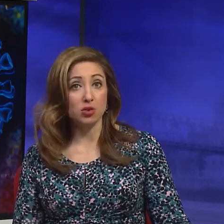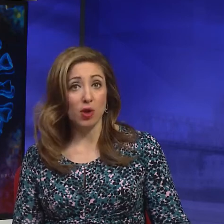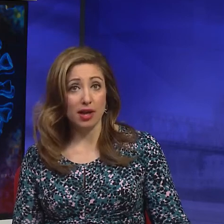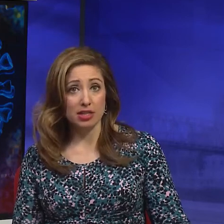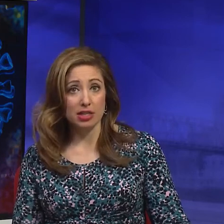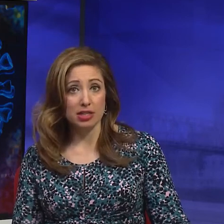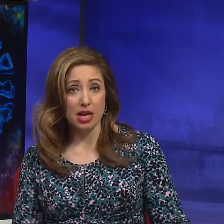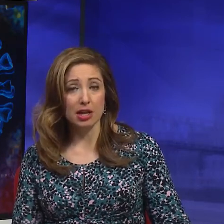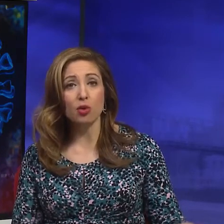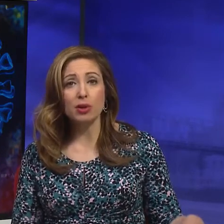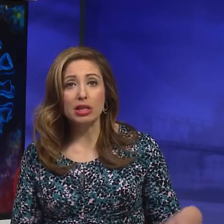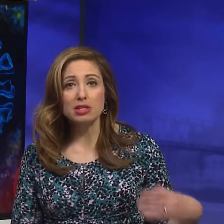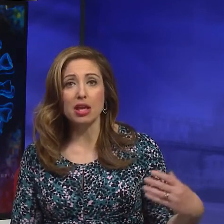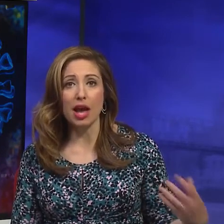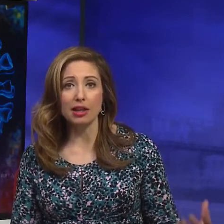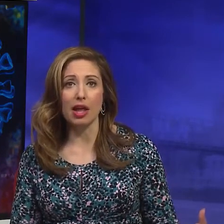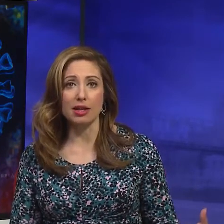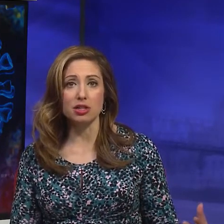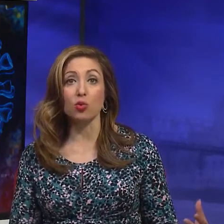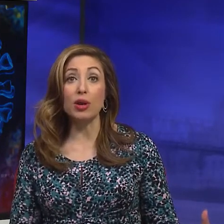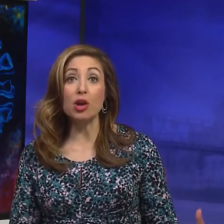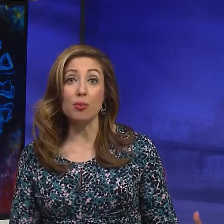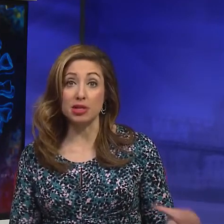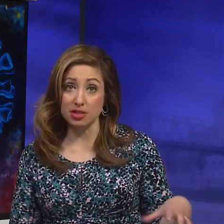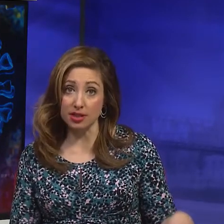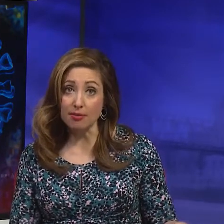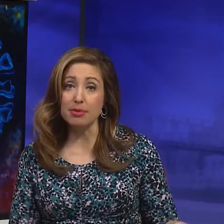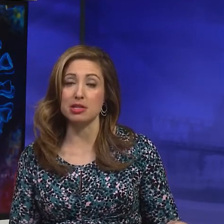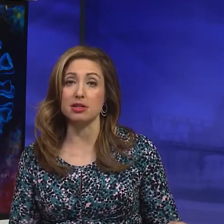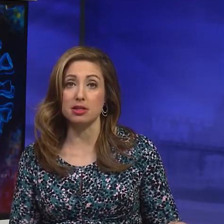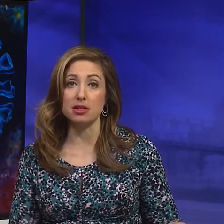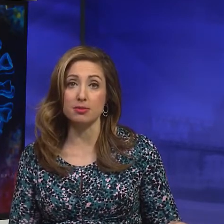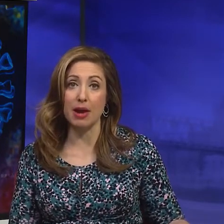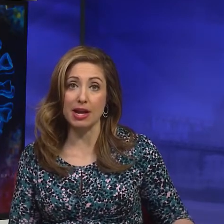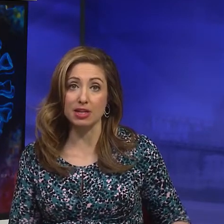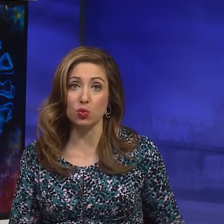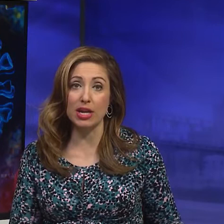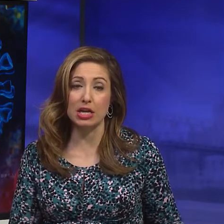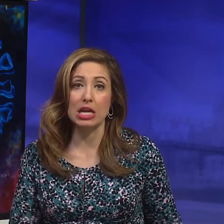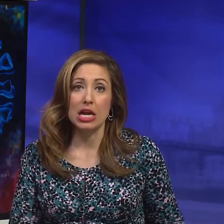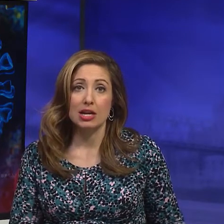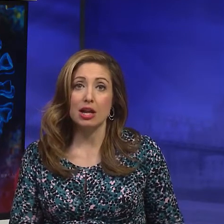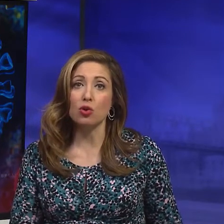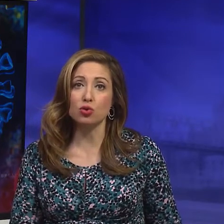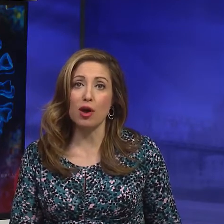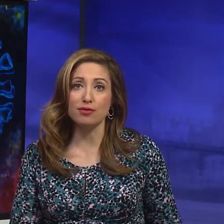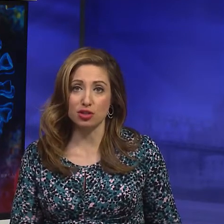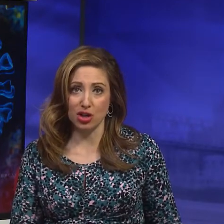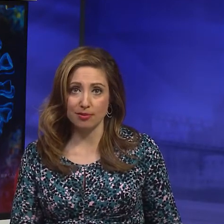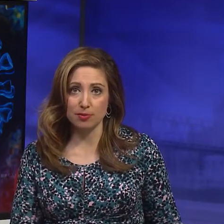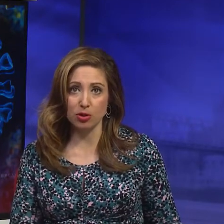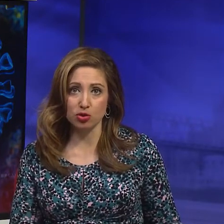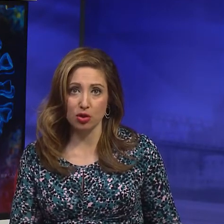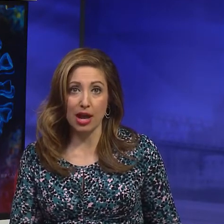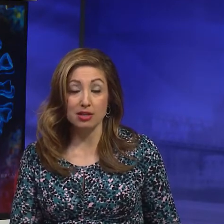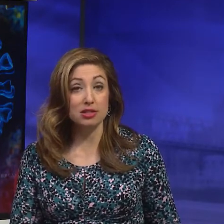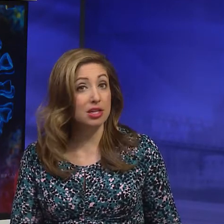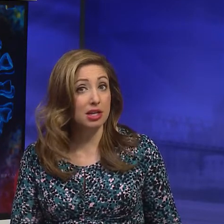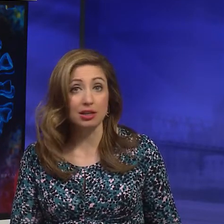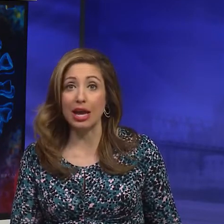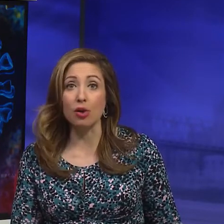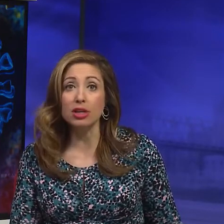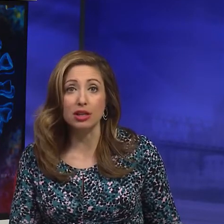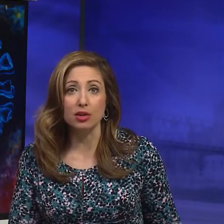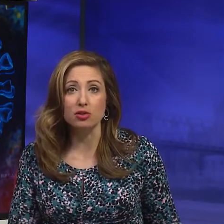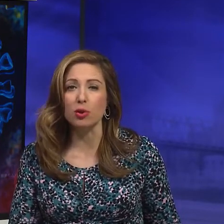Senator Mike DeWine said today he'll release guidelines to reopen some businesses by next week. Now Local 12's James Pilcher asked